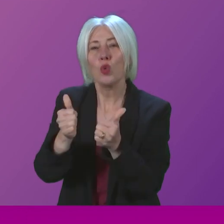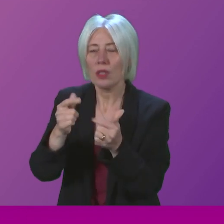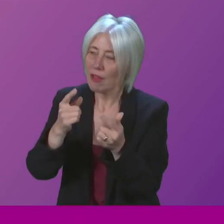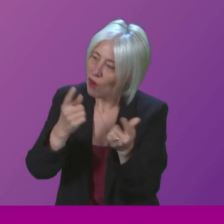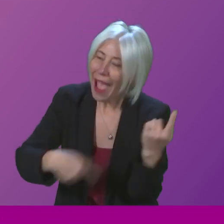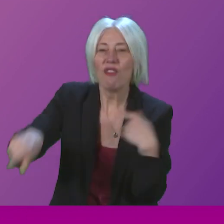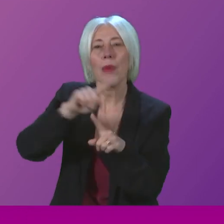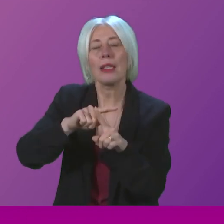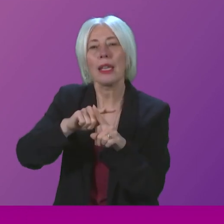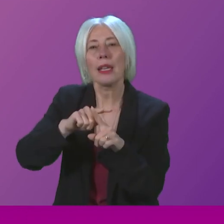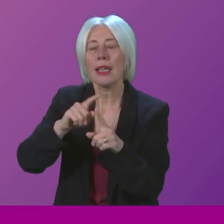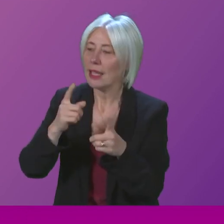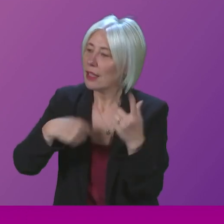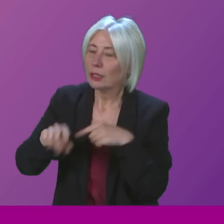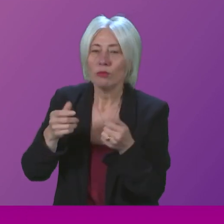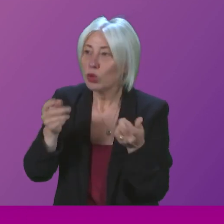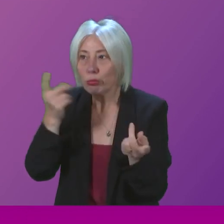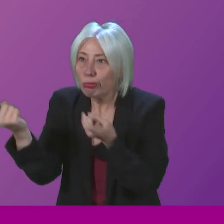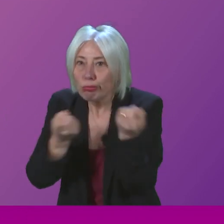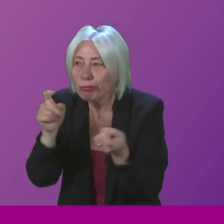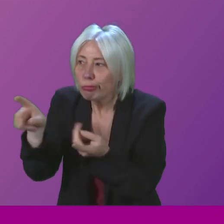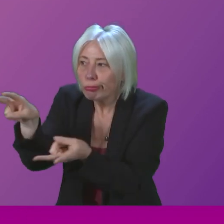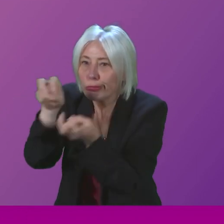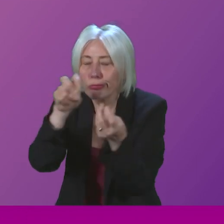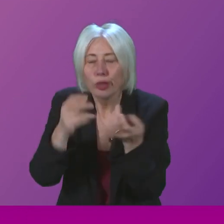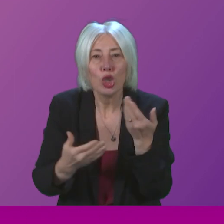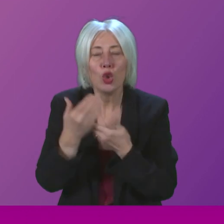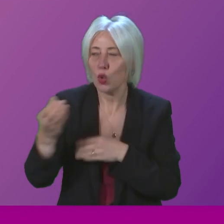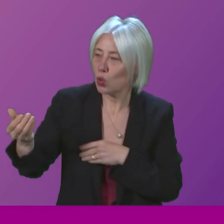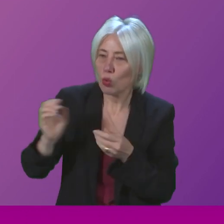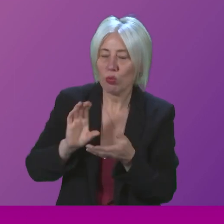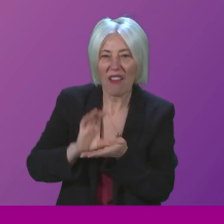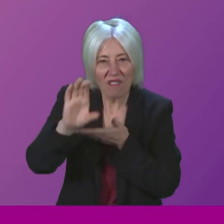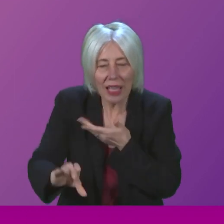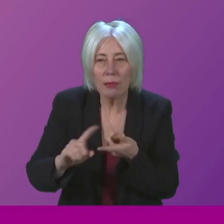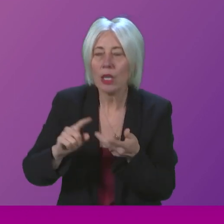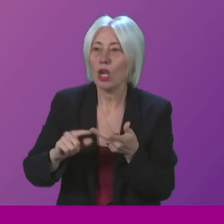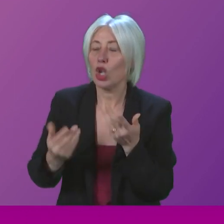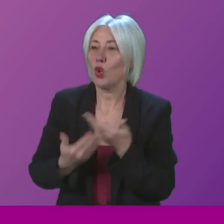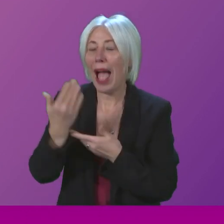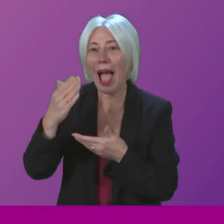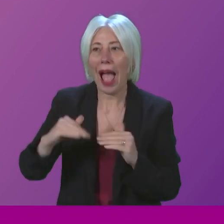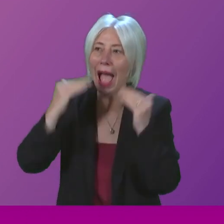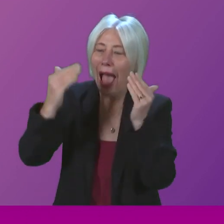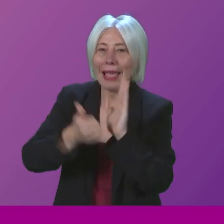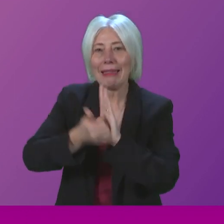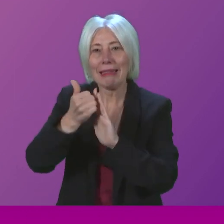is to work together to attract new investment, new infrastructure, and new high-skill and high-paid jobs. Now, I've read